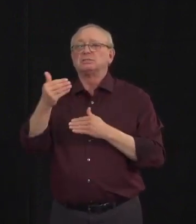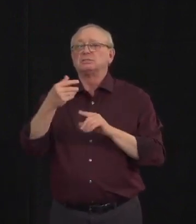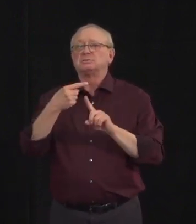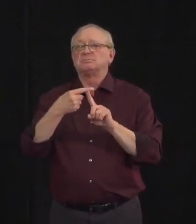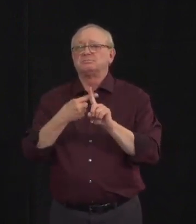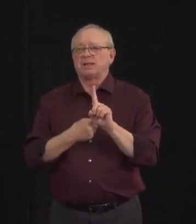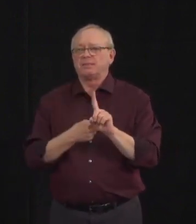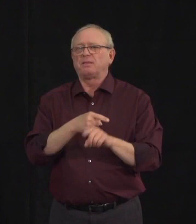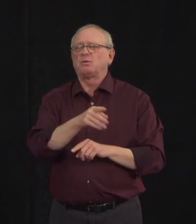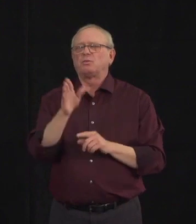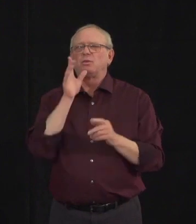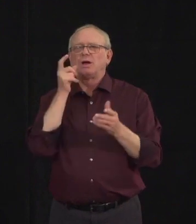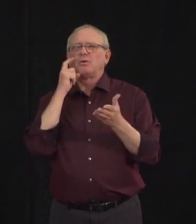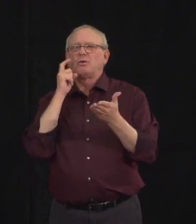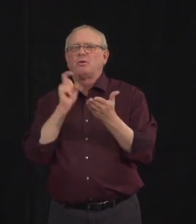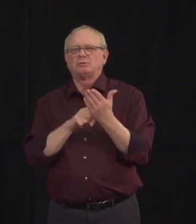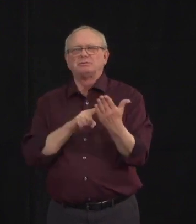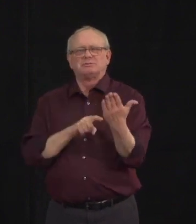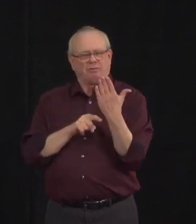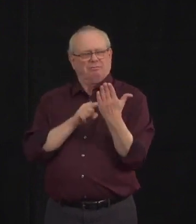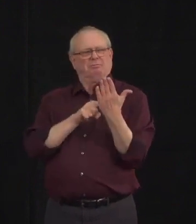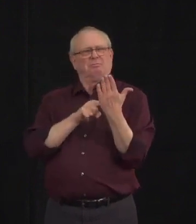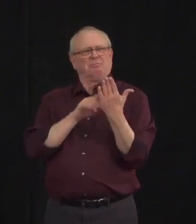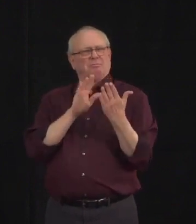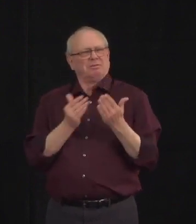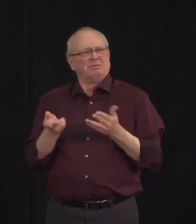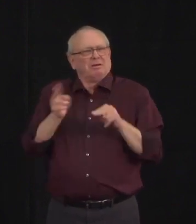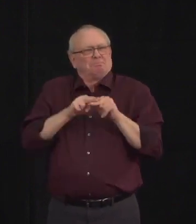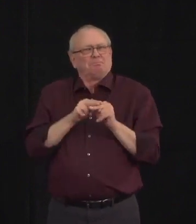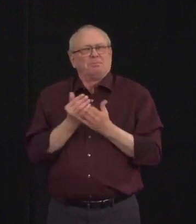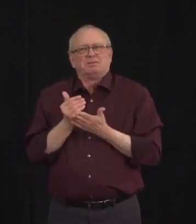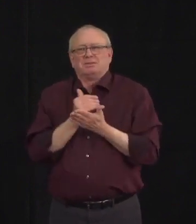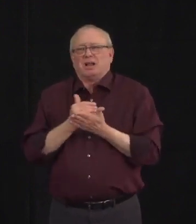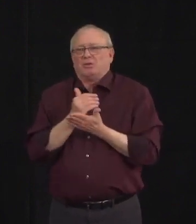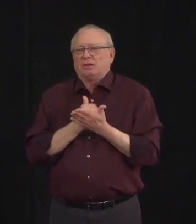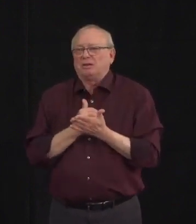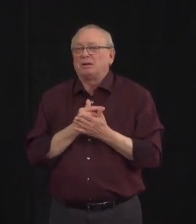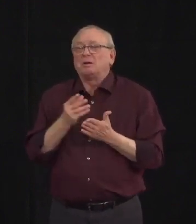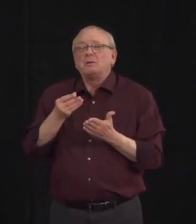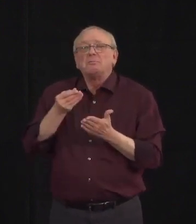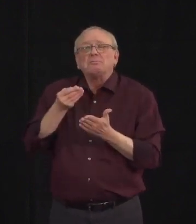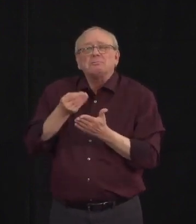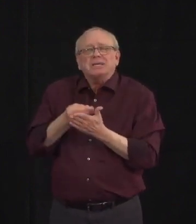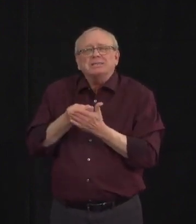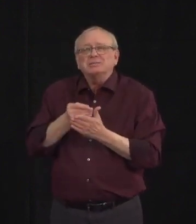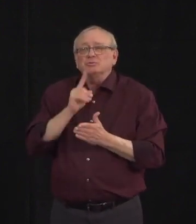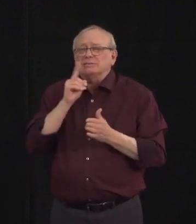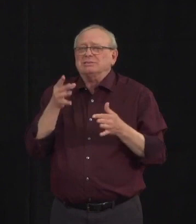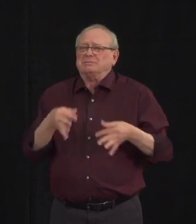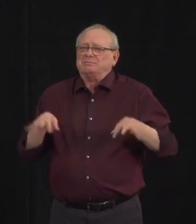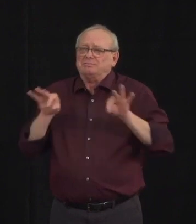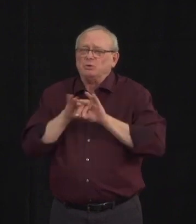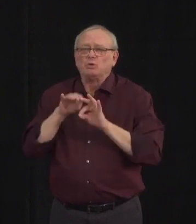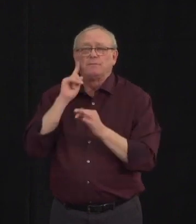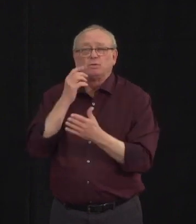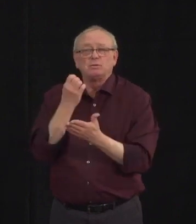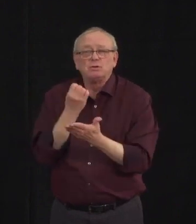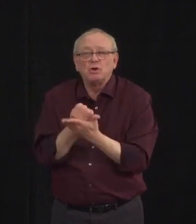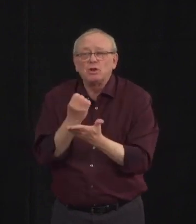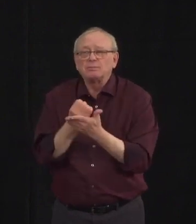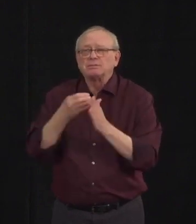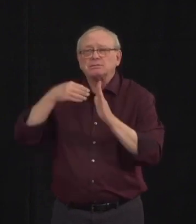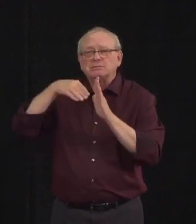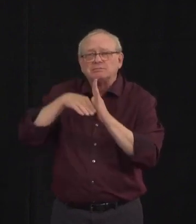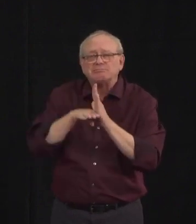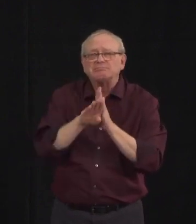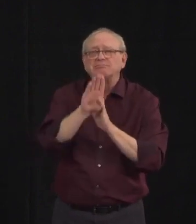for vulnerable seniors and it's also a critical part of our relaunch strategy in Alberta. We need to get Albertans back to work and enjoying